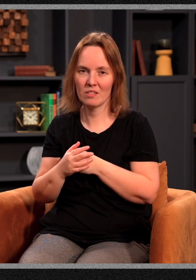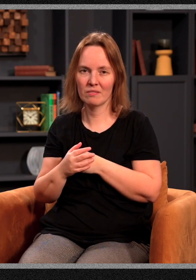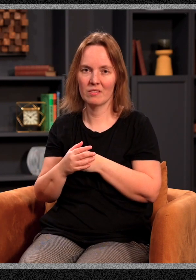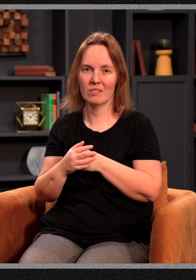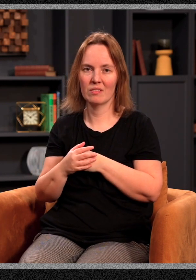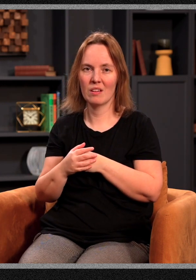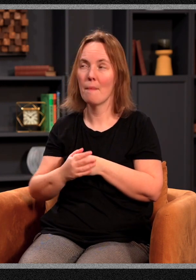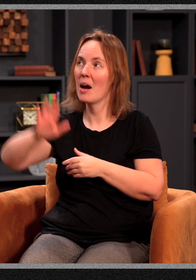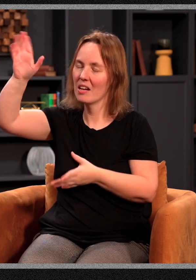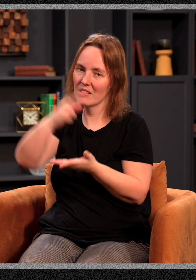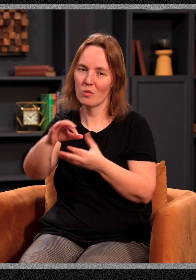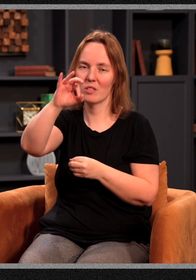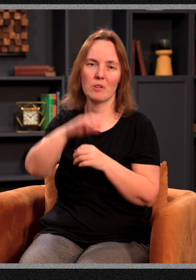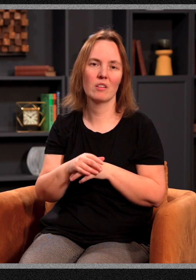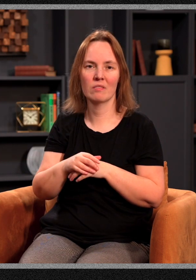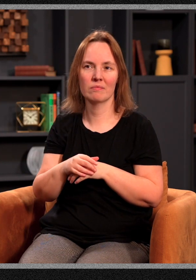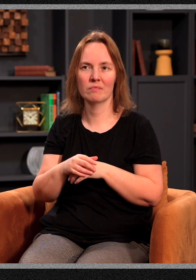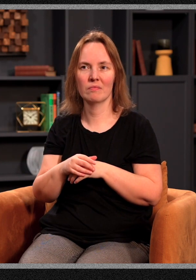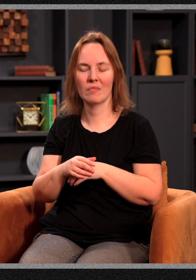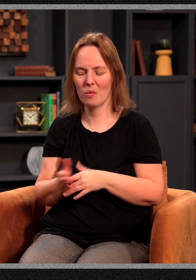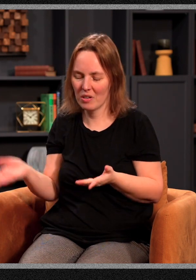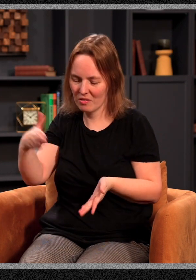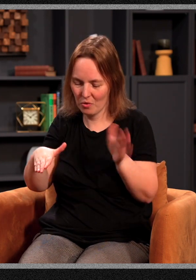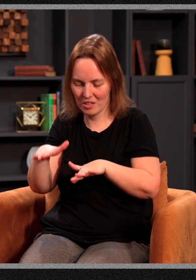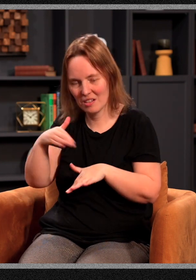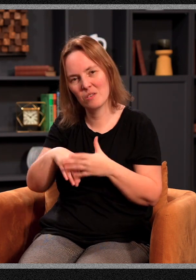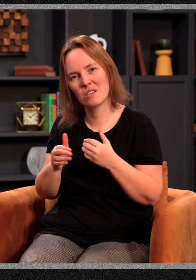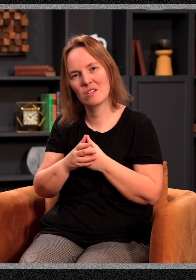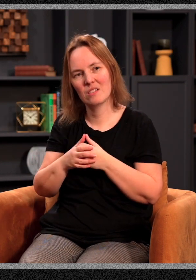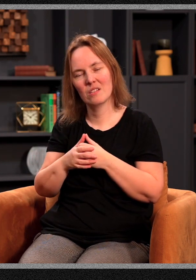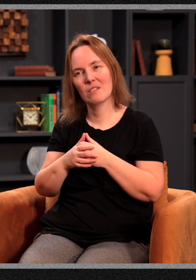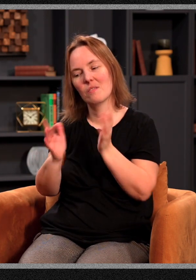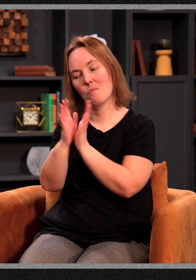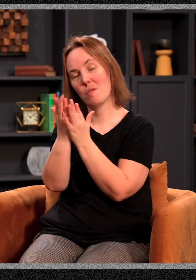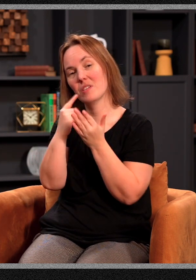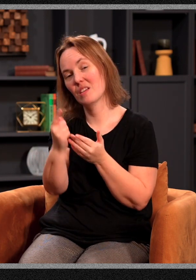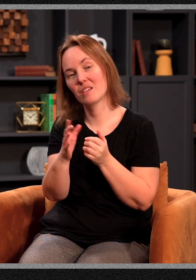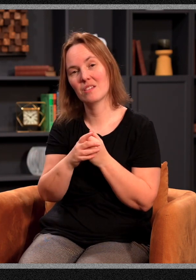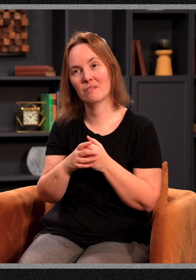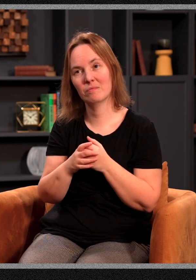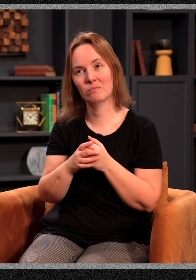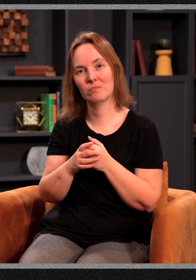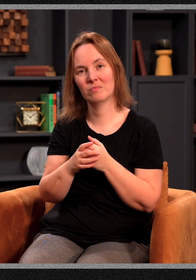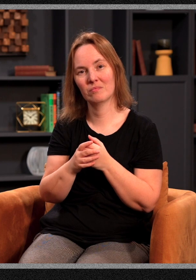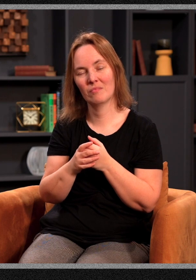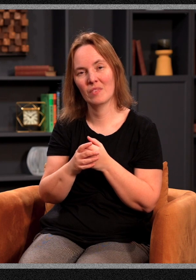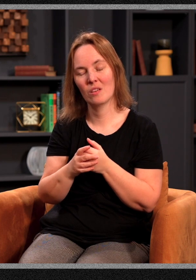by his Holy Spirit. What he has folded into us. The Bible says in 2 Corinthians 5, we know it well. When